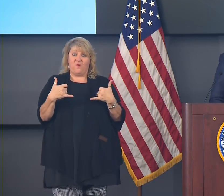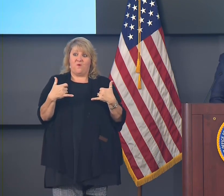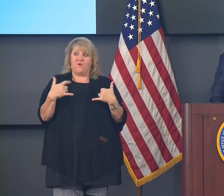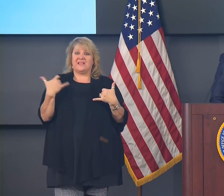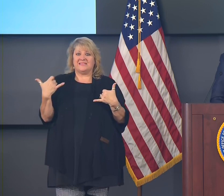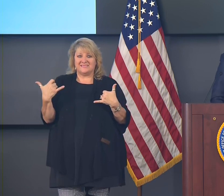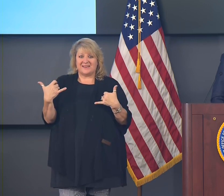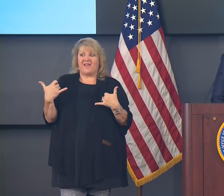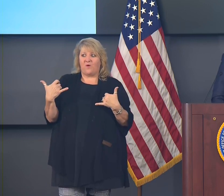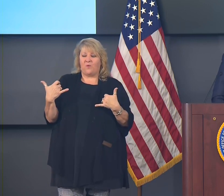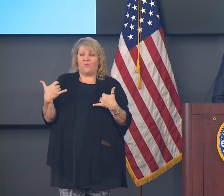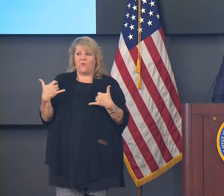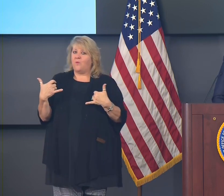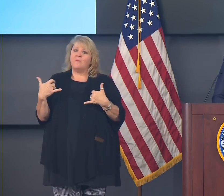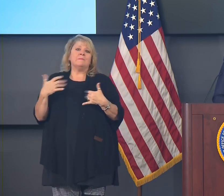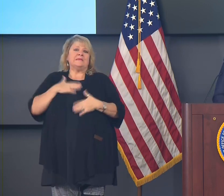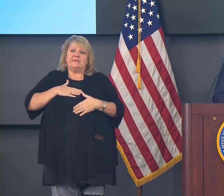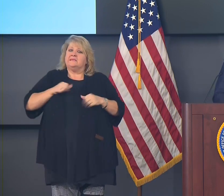parties.